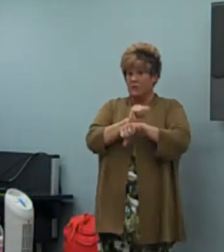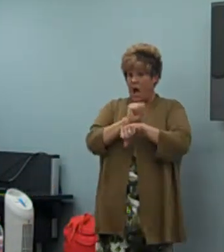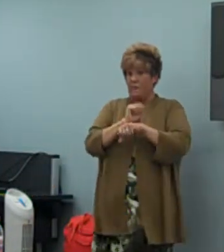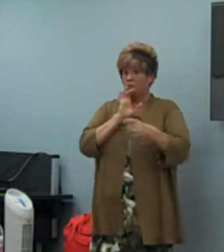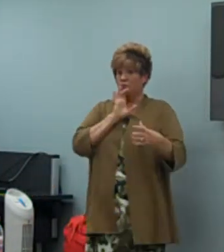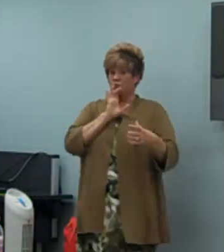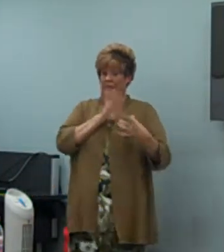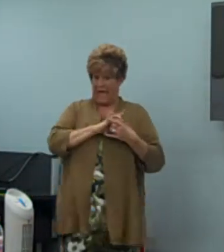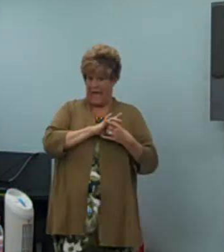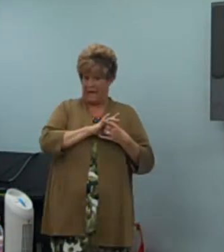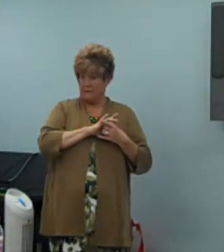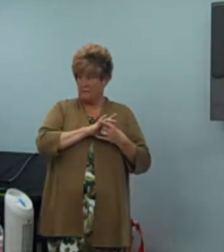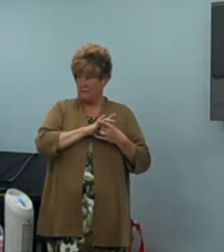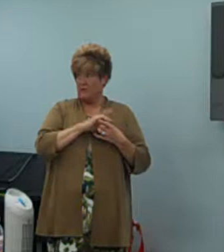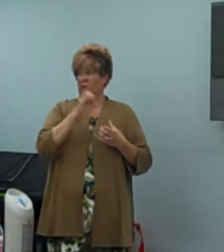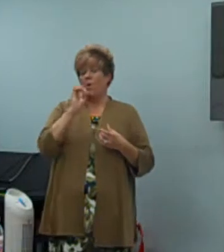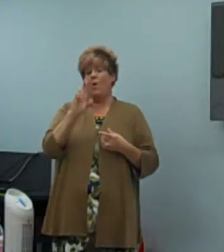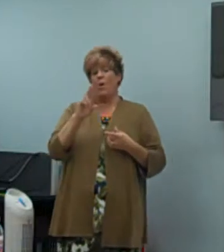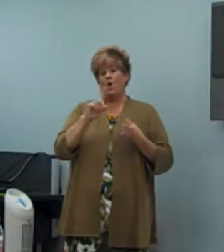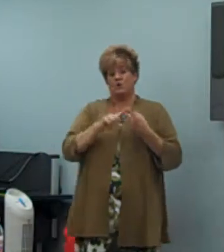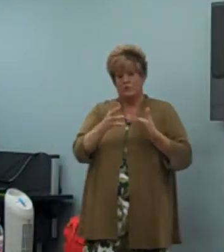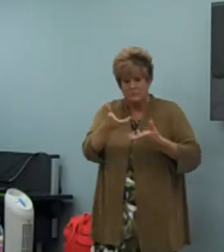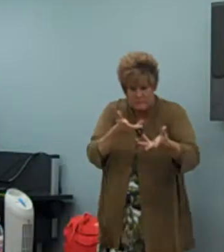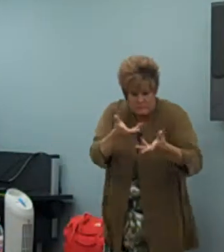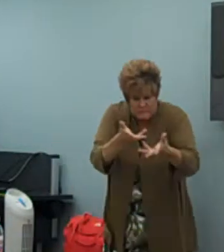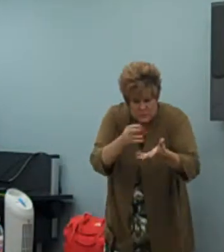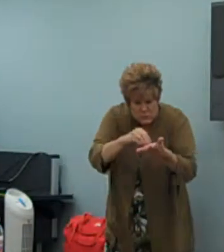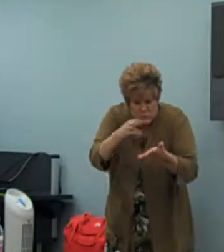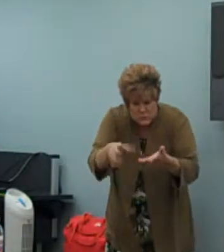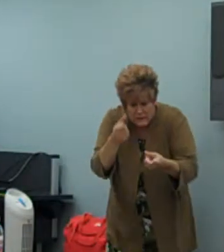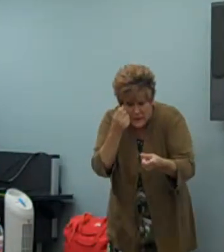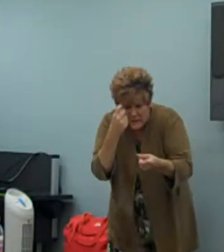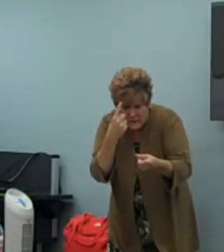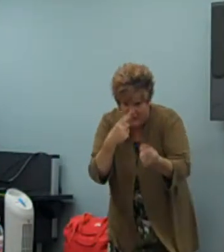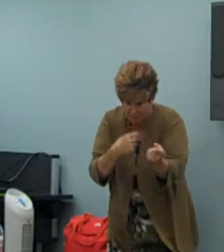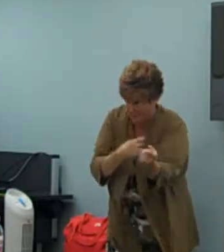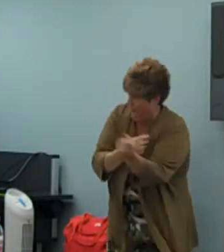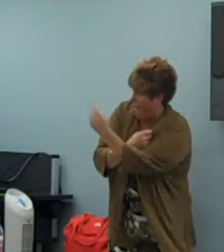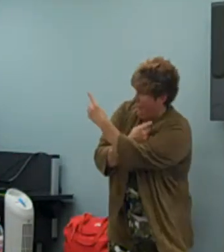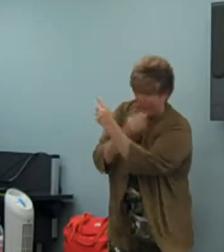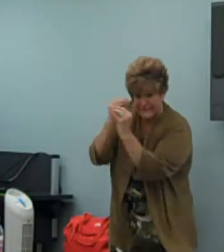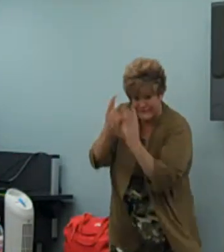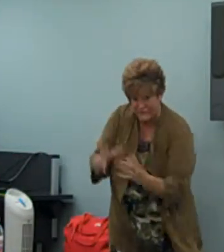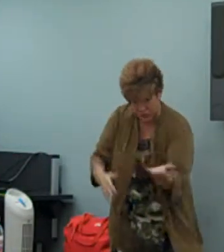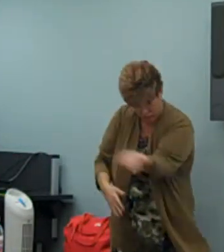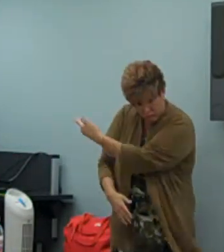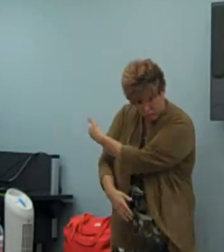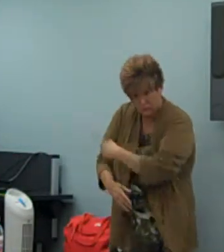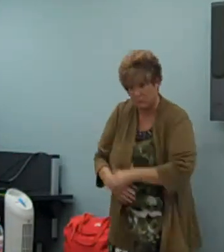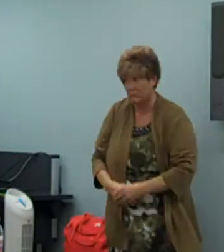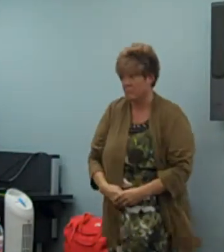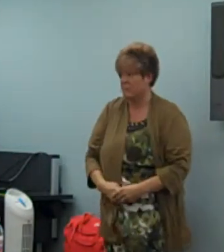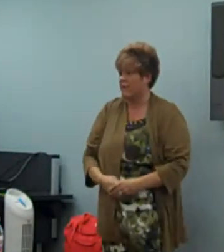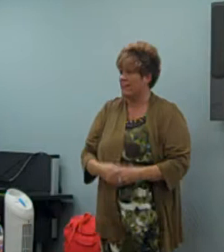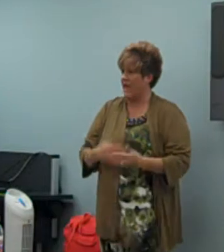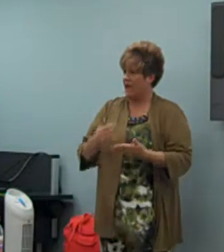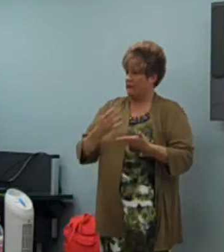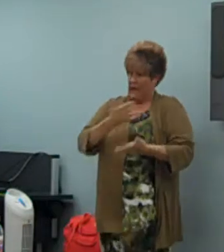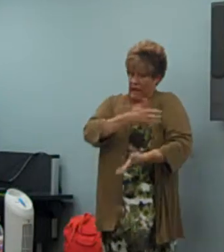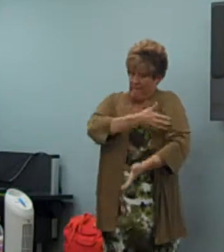understand you. It's my job to connect the call. You know, see, are you understanding? Yeah. Ask the